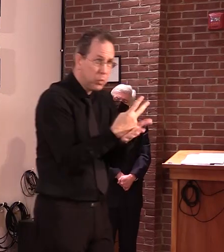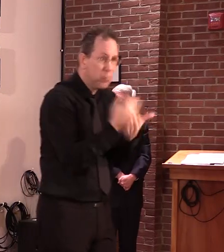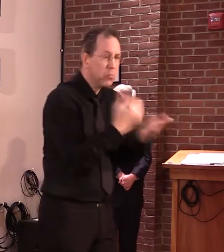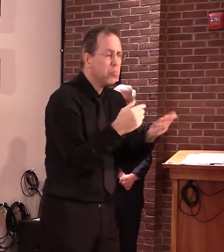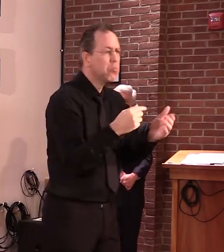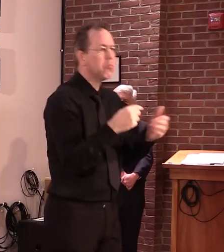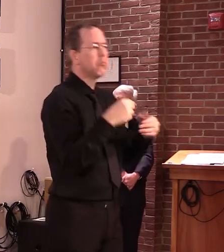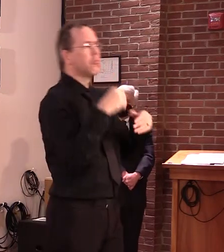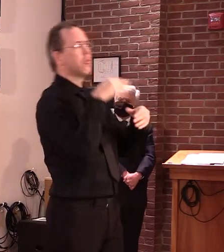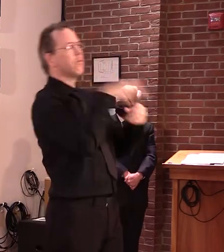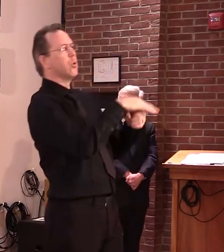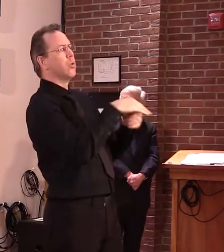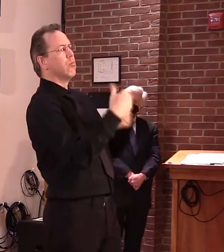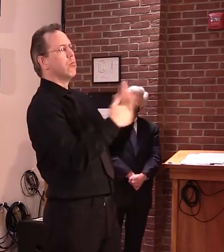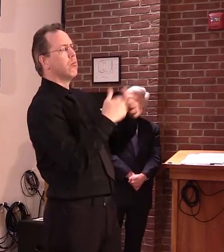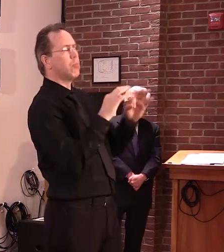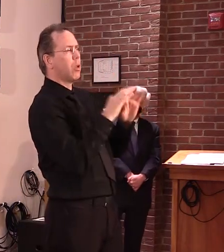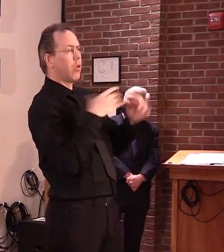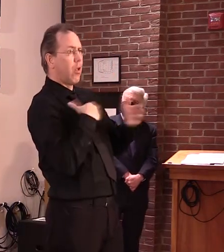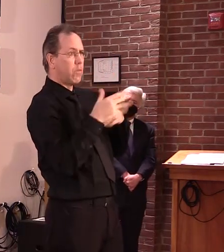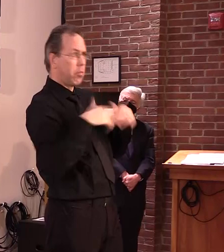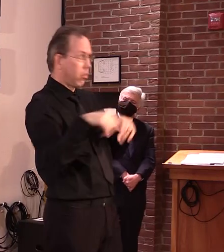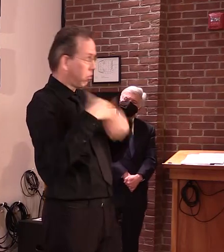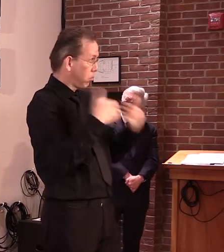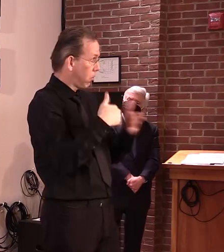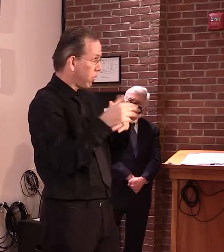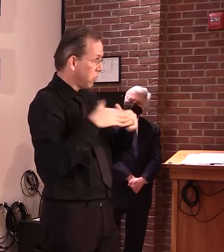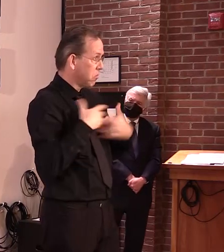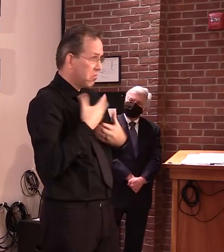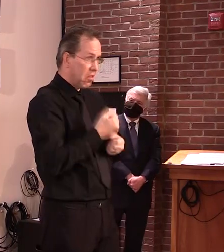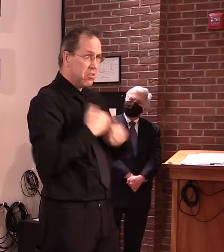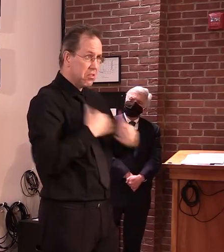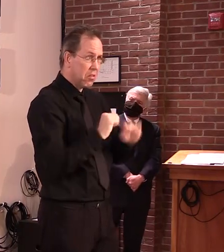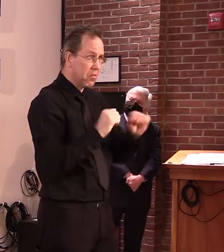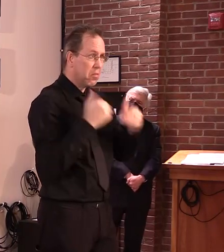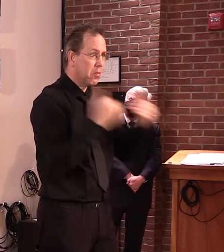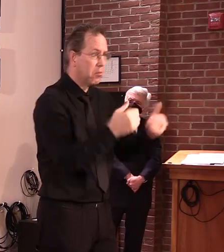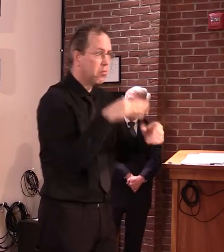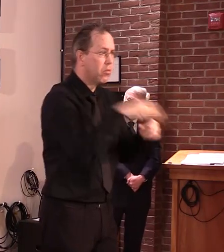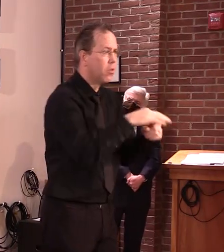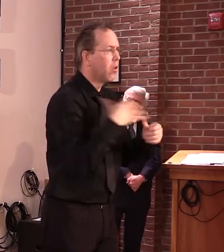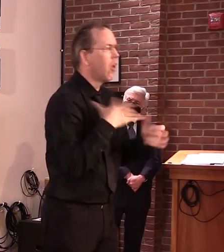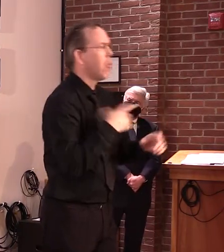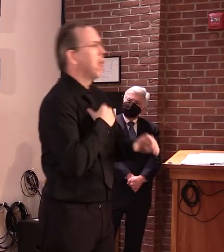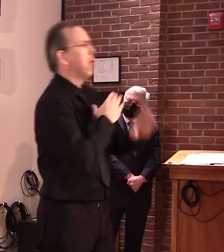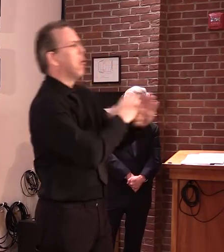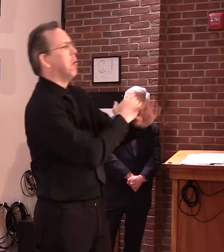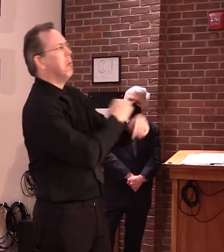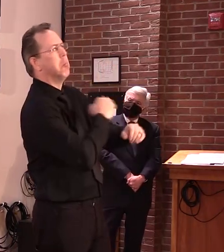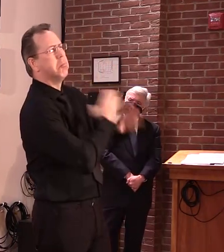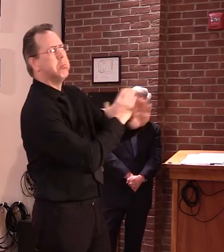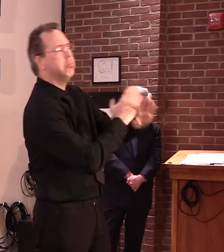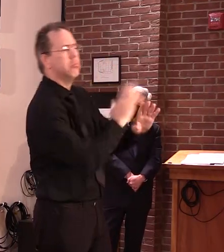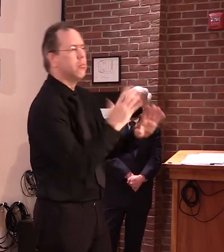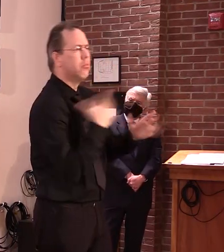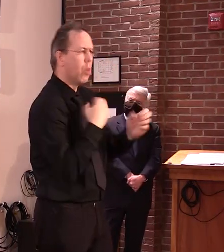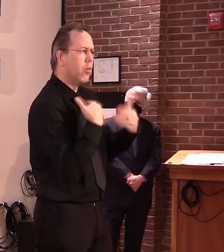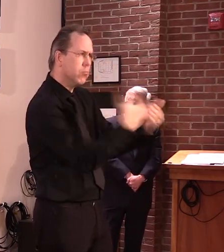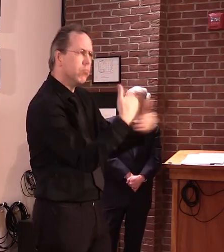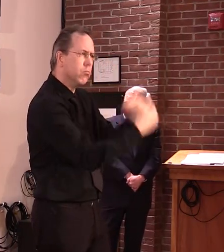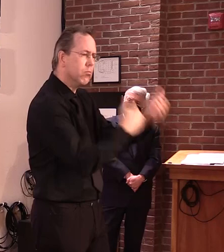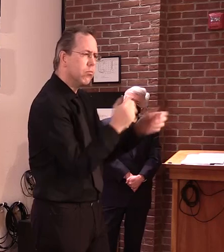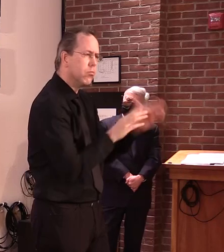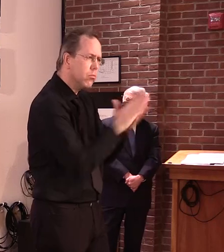If the legislation wants to take other action, I'm not going to stand in the way if they want to take this in bill form and force this election in